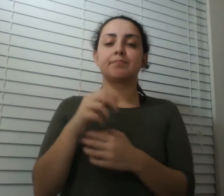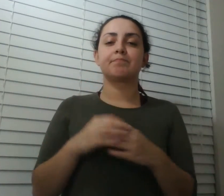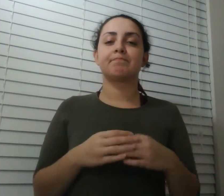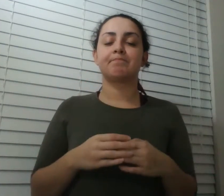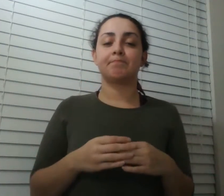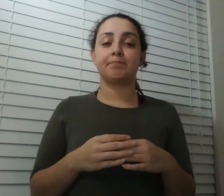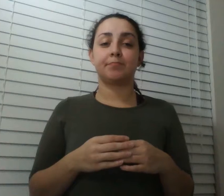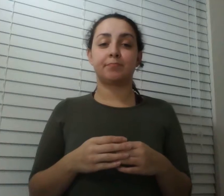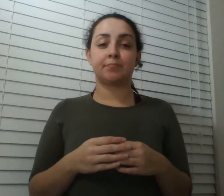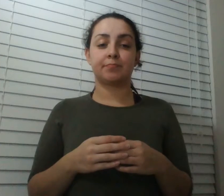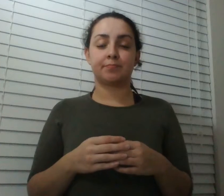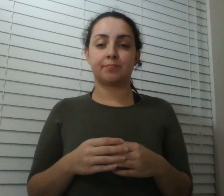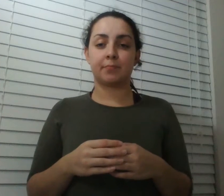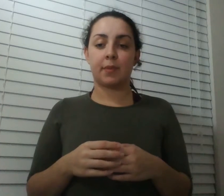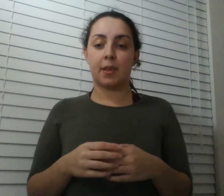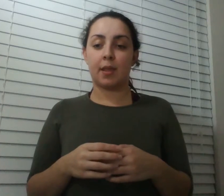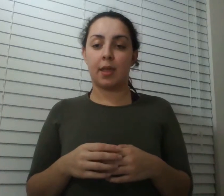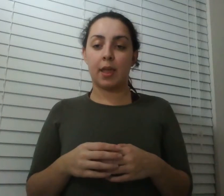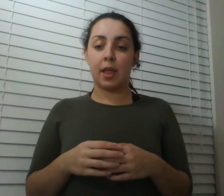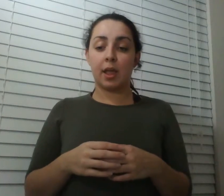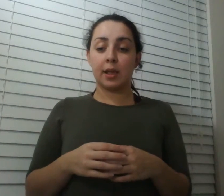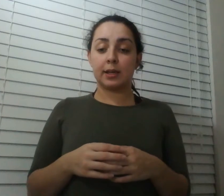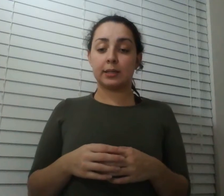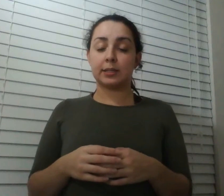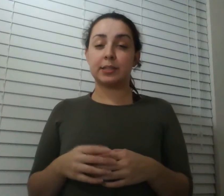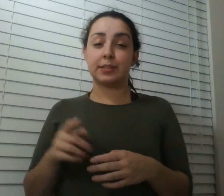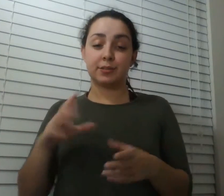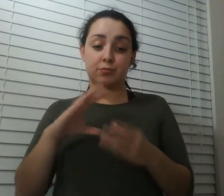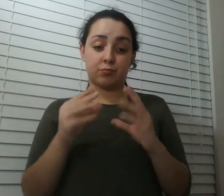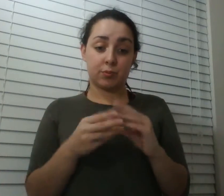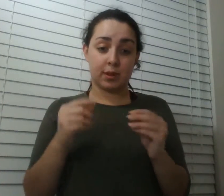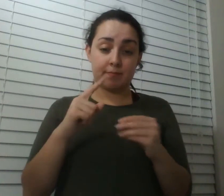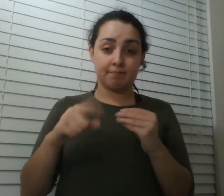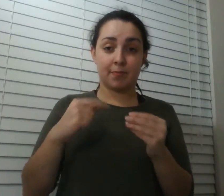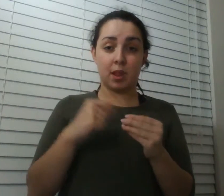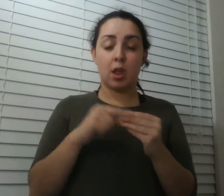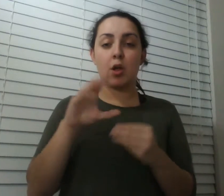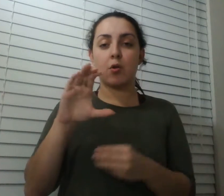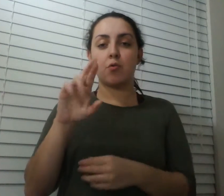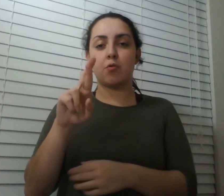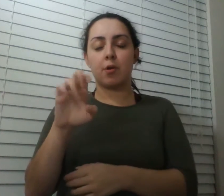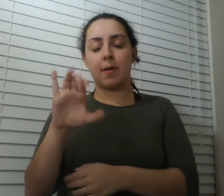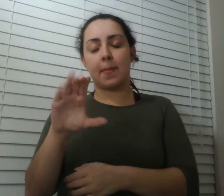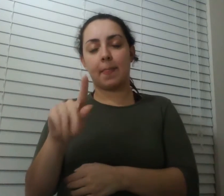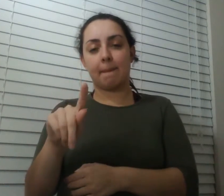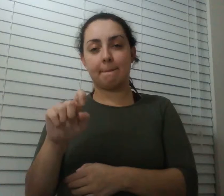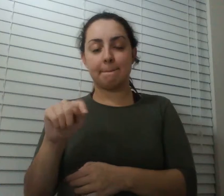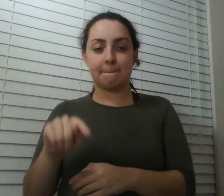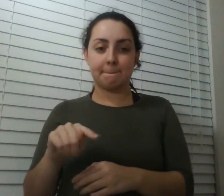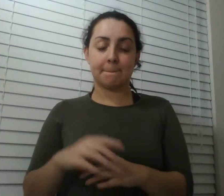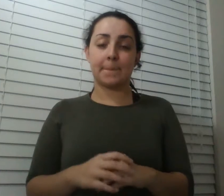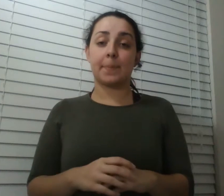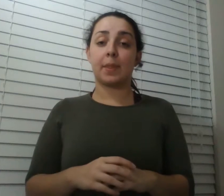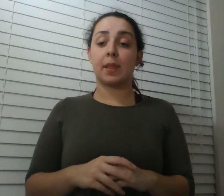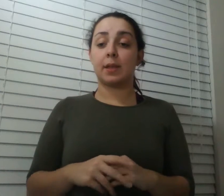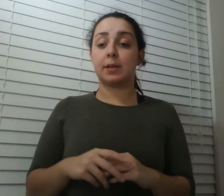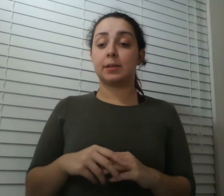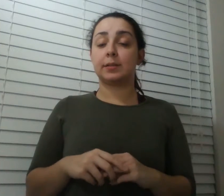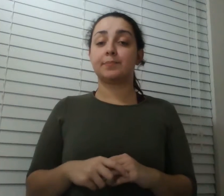cricket that's well different the gorillas yeah the gorilla crickets yeah and are they related to katydids the way you think of a gorilla